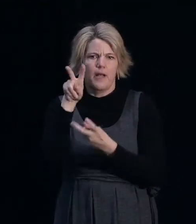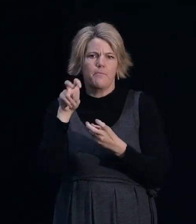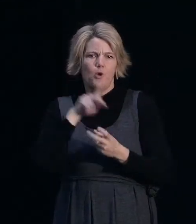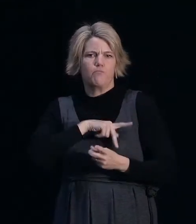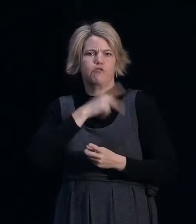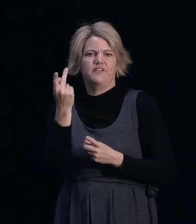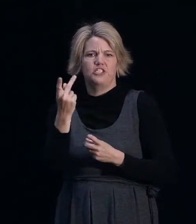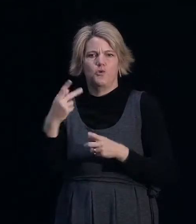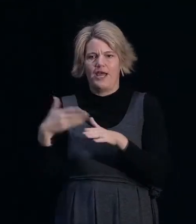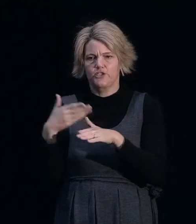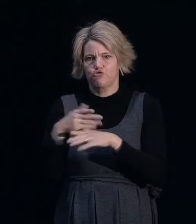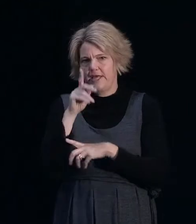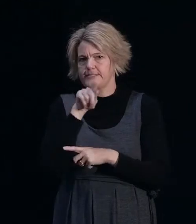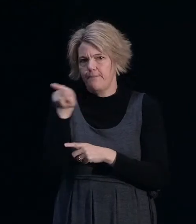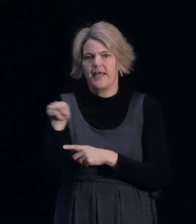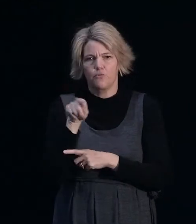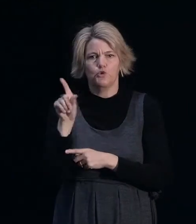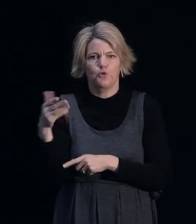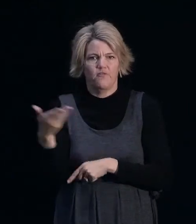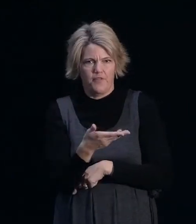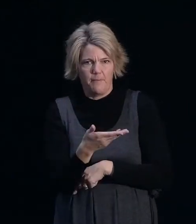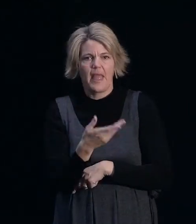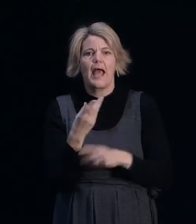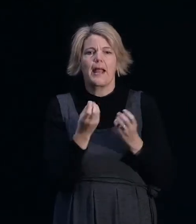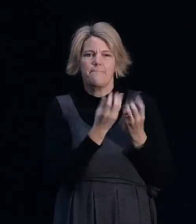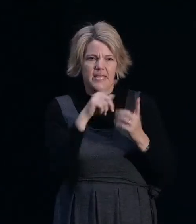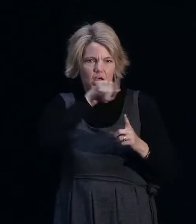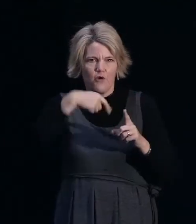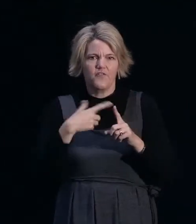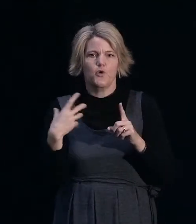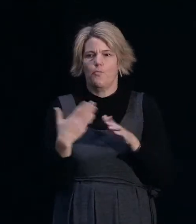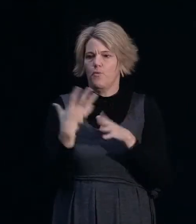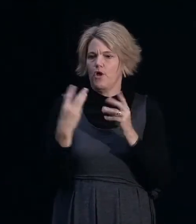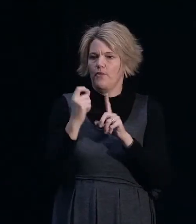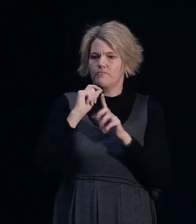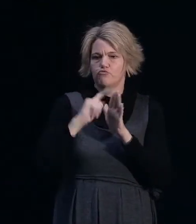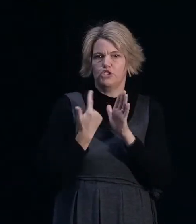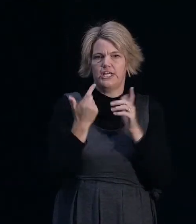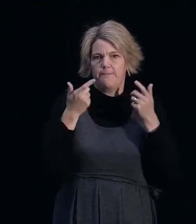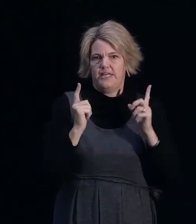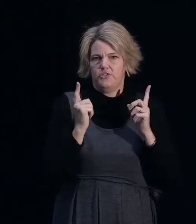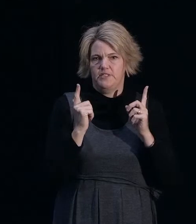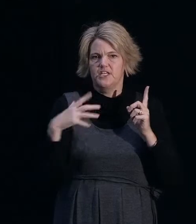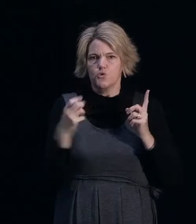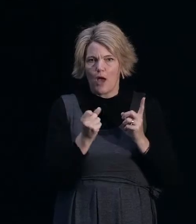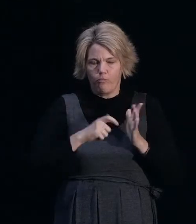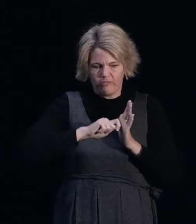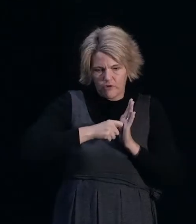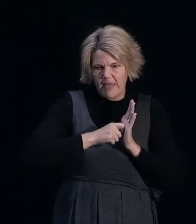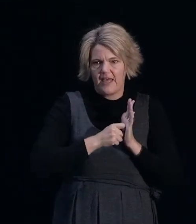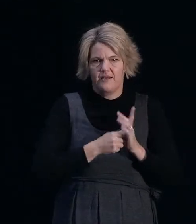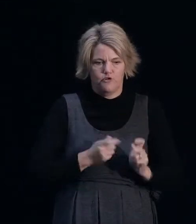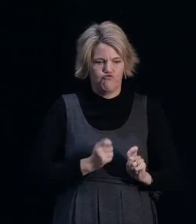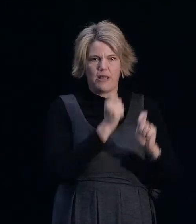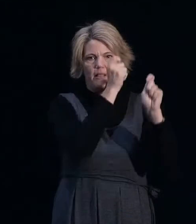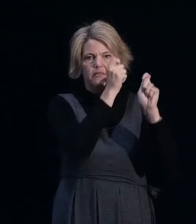for them. And many of you will be working through with project management offices here in Christchurch to help administer repairs and rebuilds, which is all